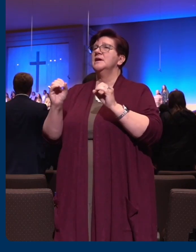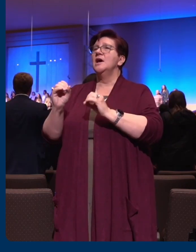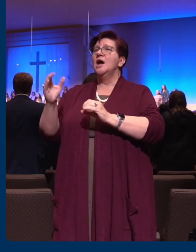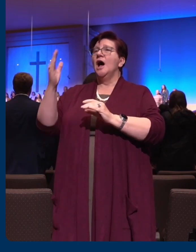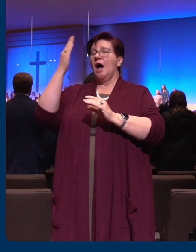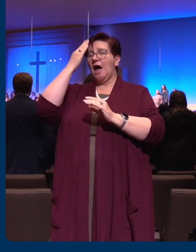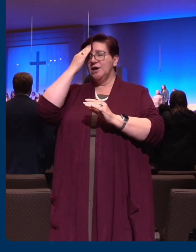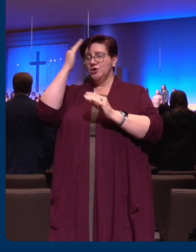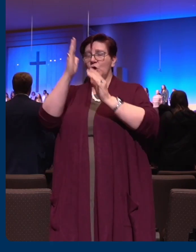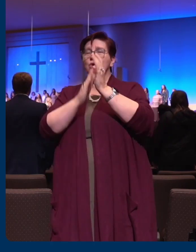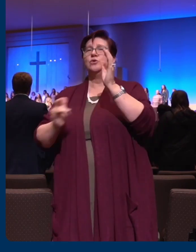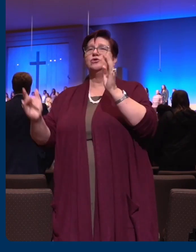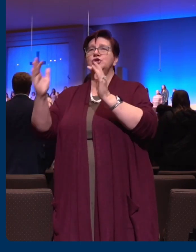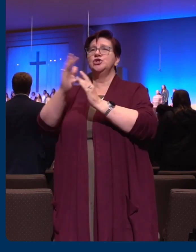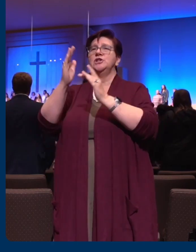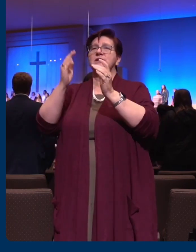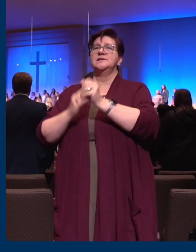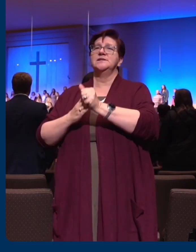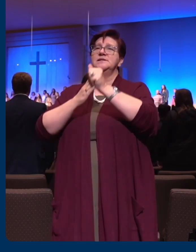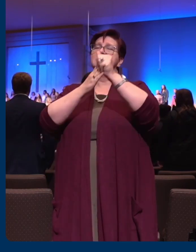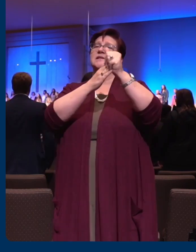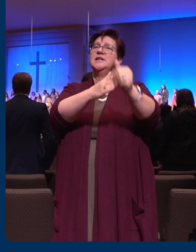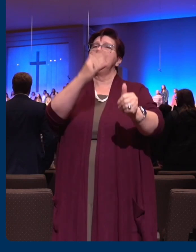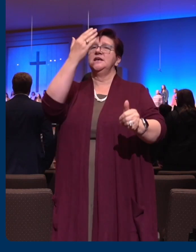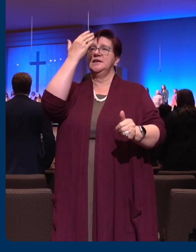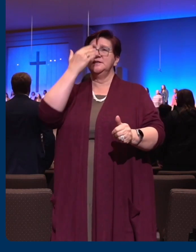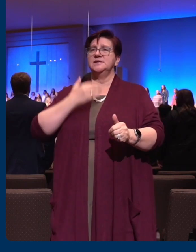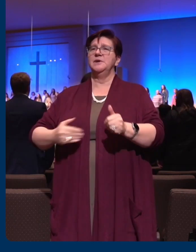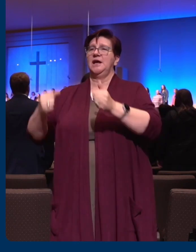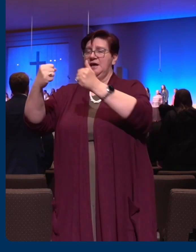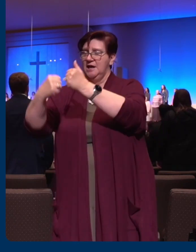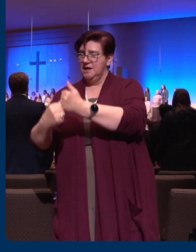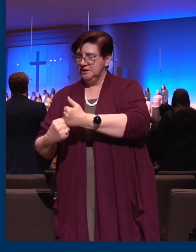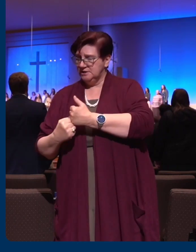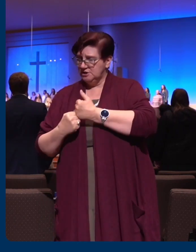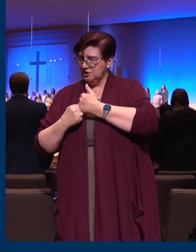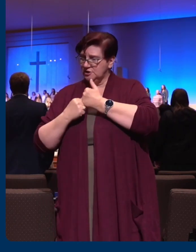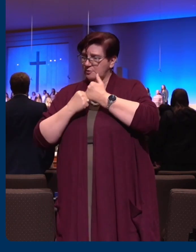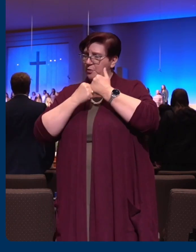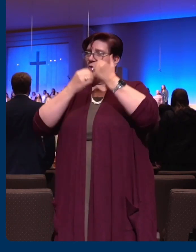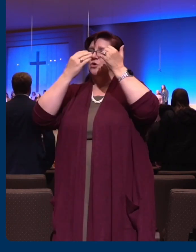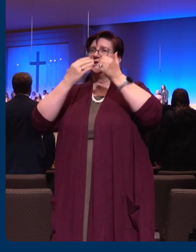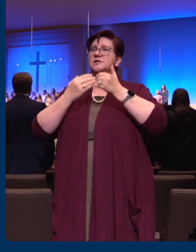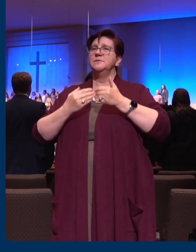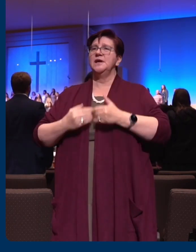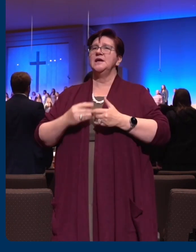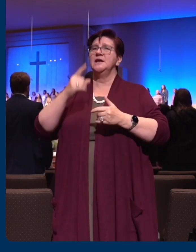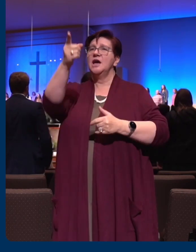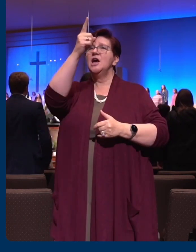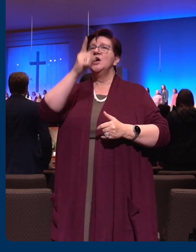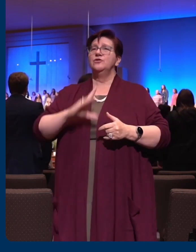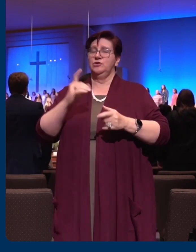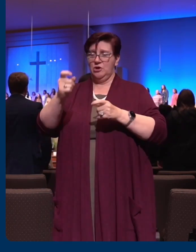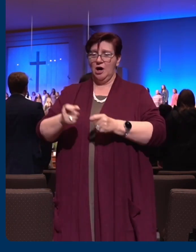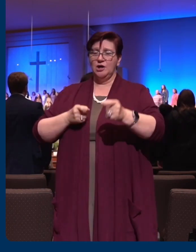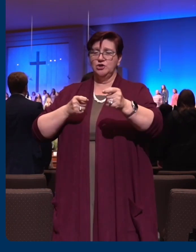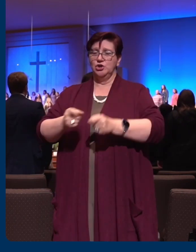I know who goes before me, I know who stands behind. The God